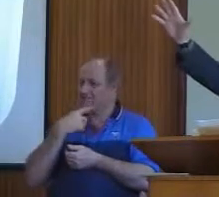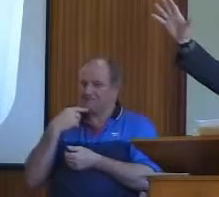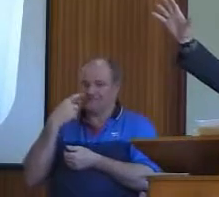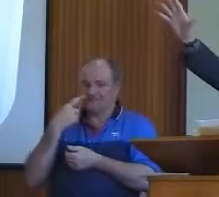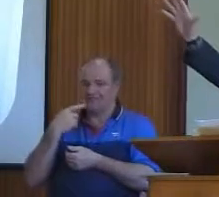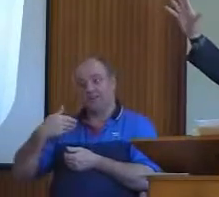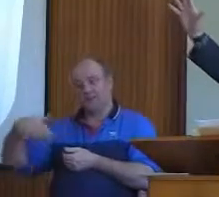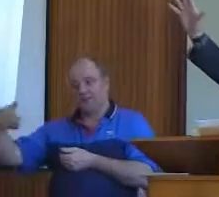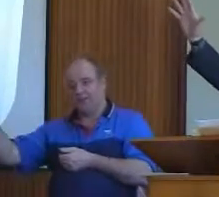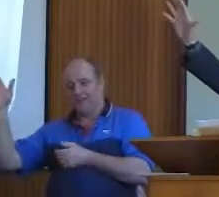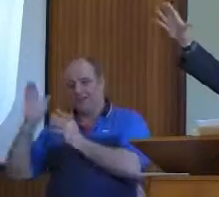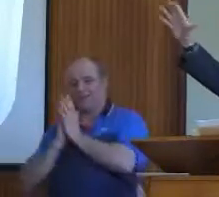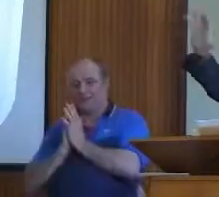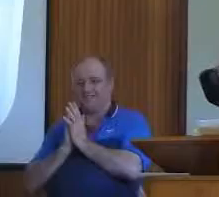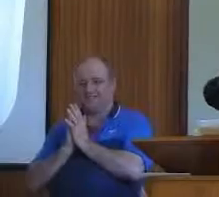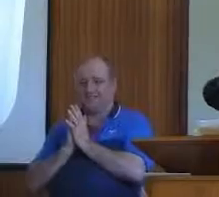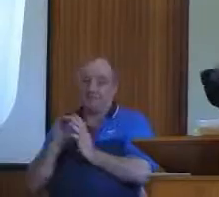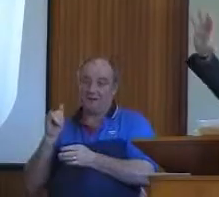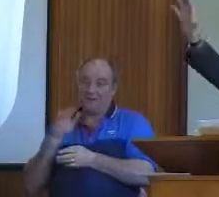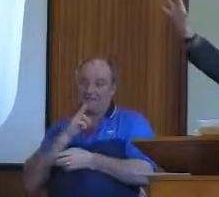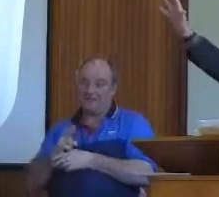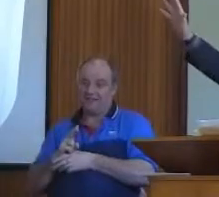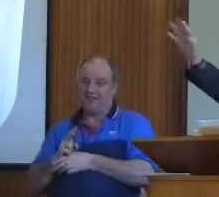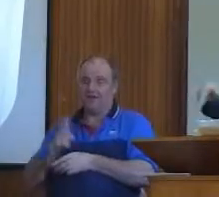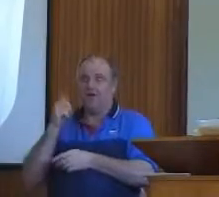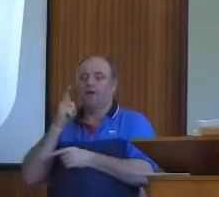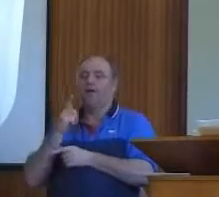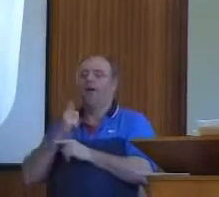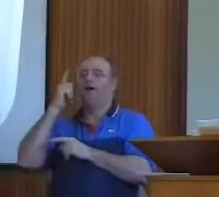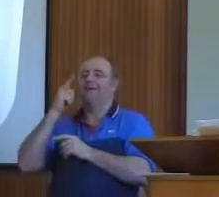And it's a sign of miracle today that He did.